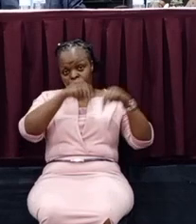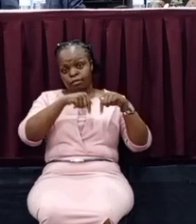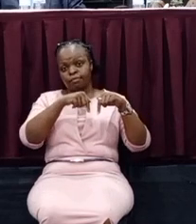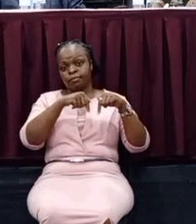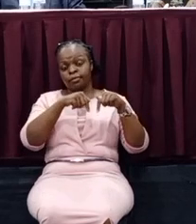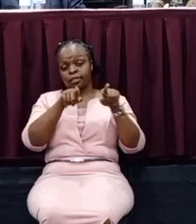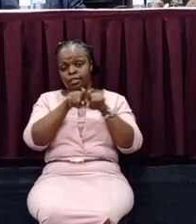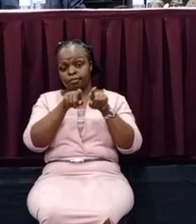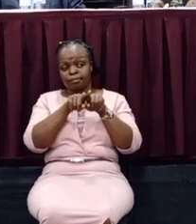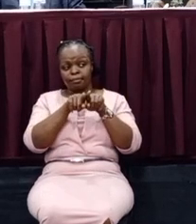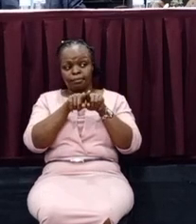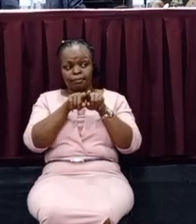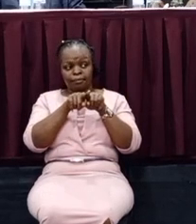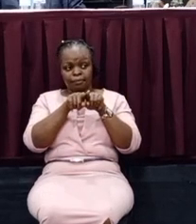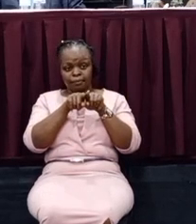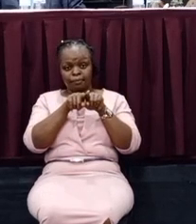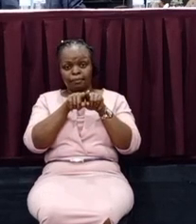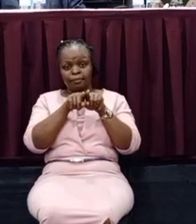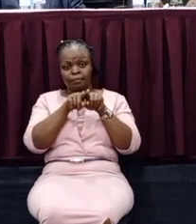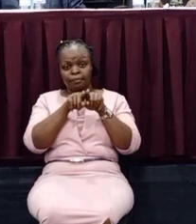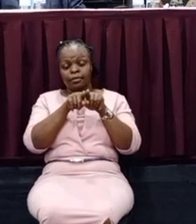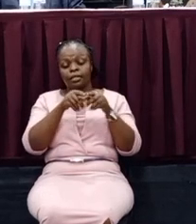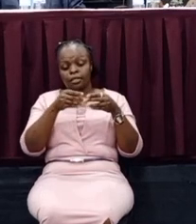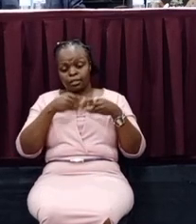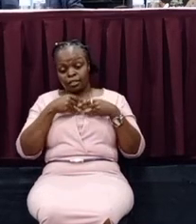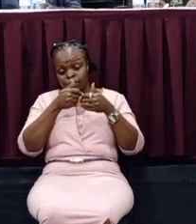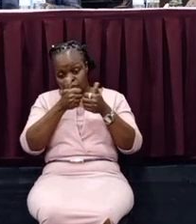And it has been well received, like I said, across the country.